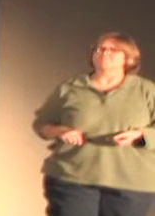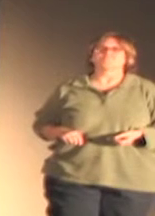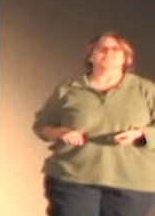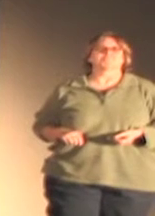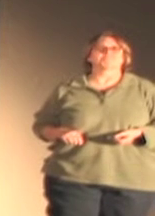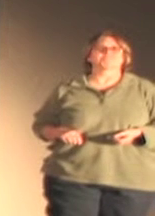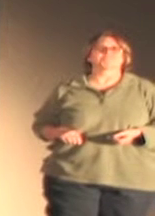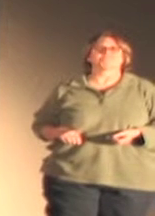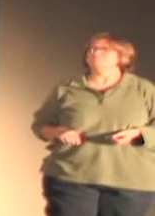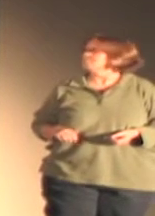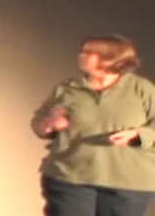Anything else?